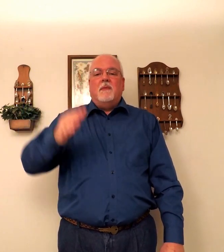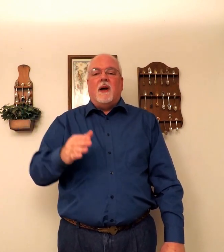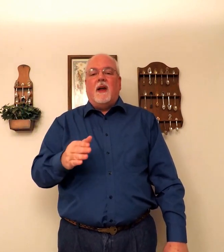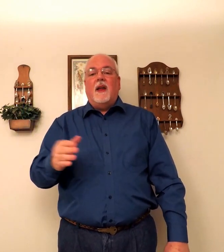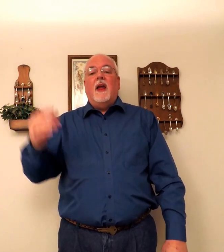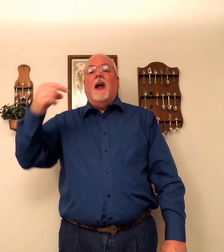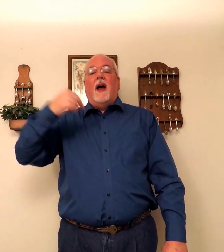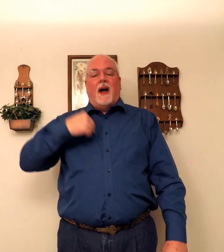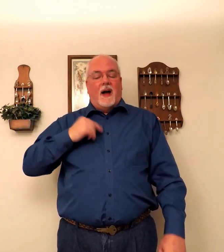and by.